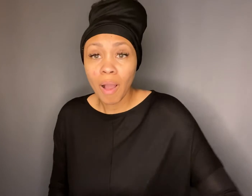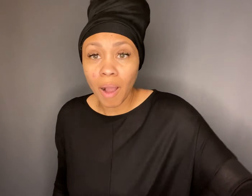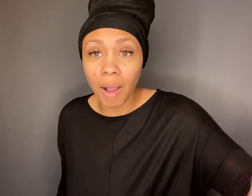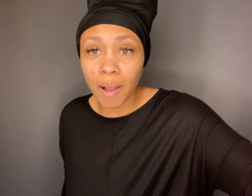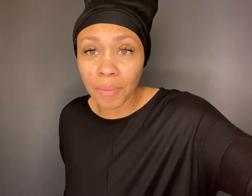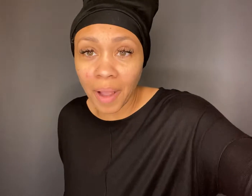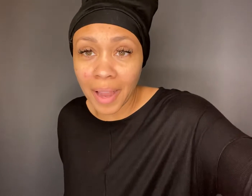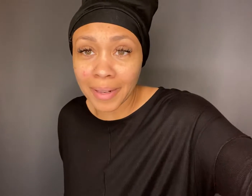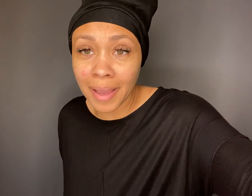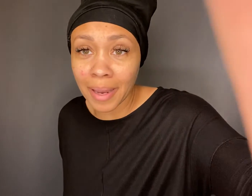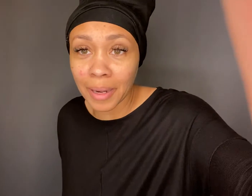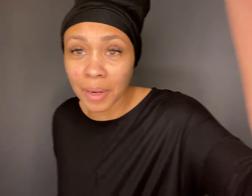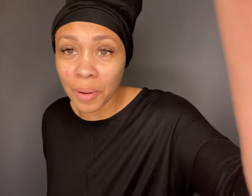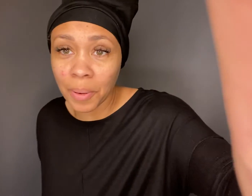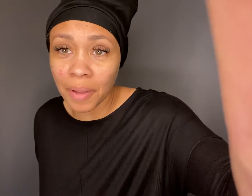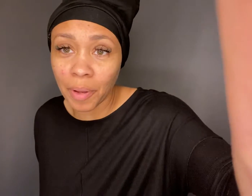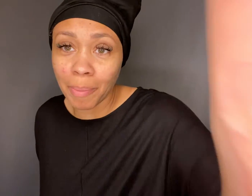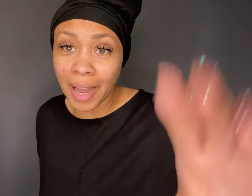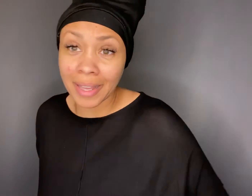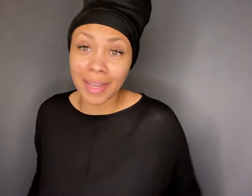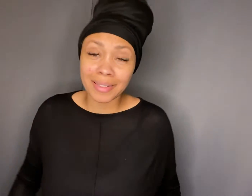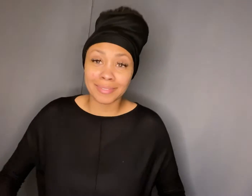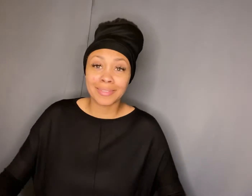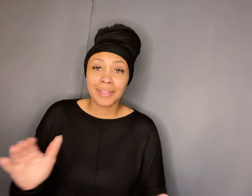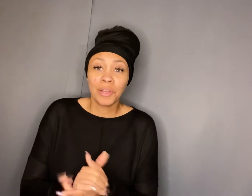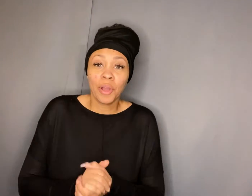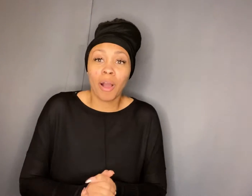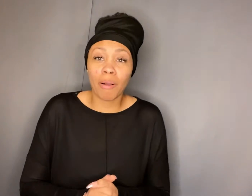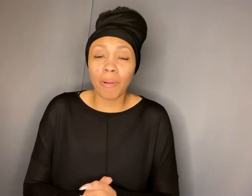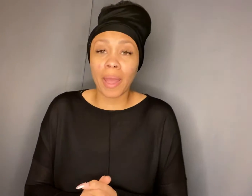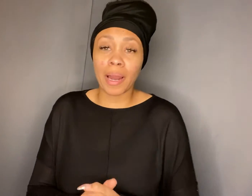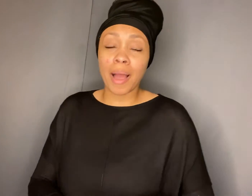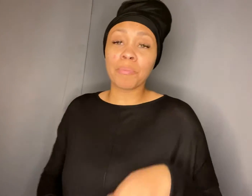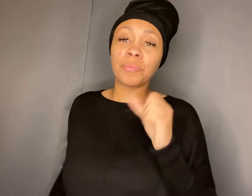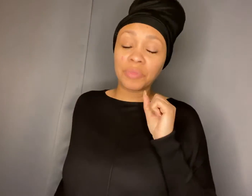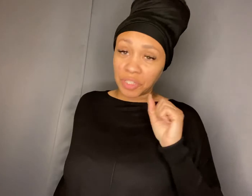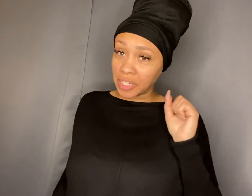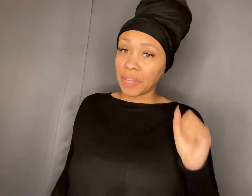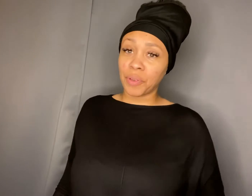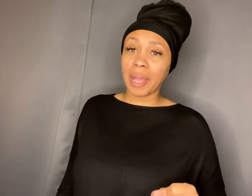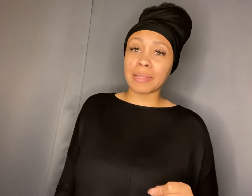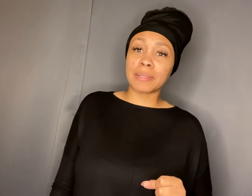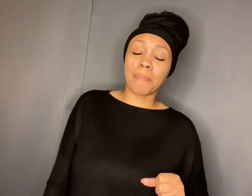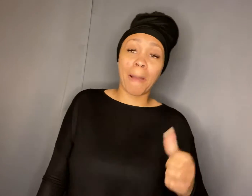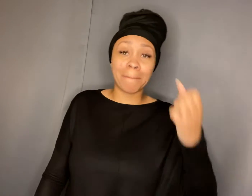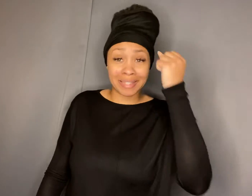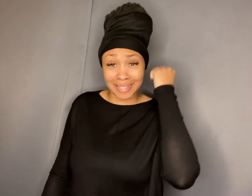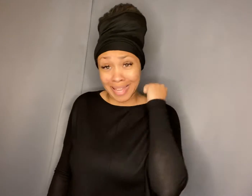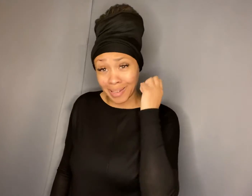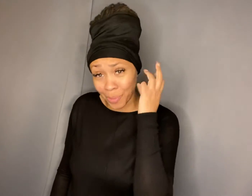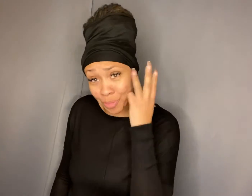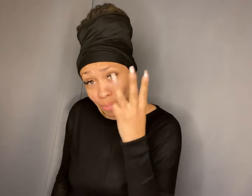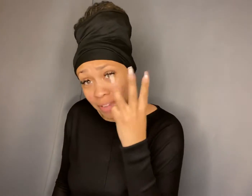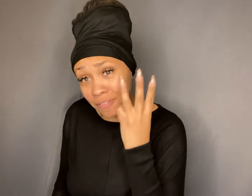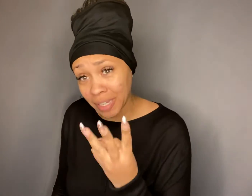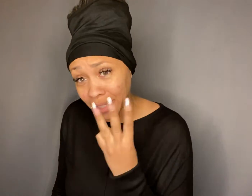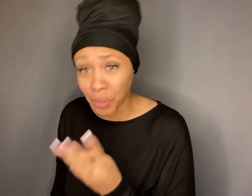all right hello everybody all right i'm just getting your heads up i'm about to download three videos